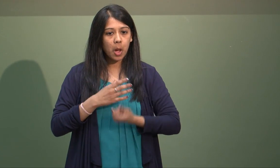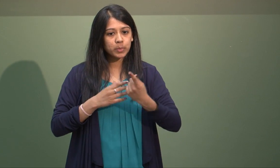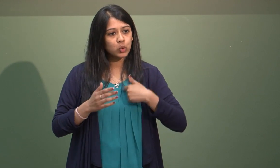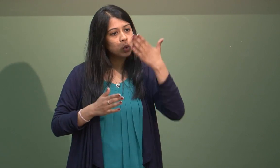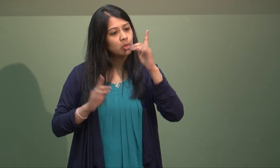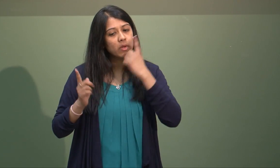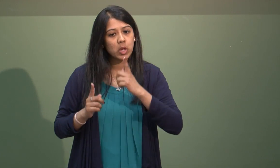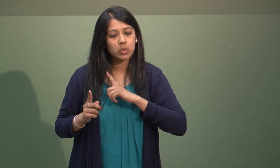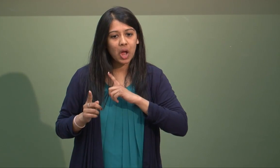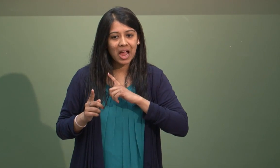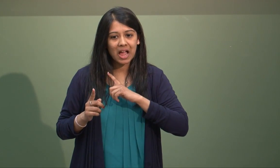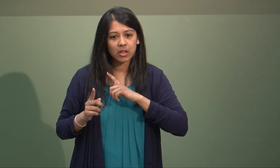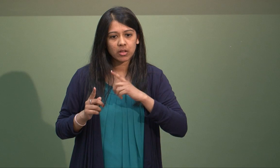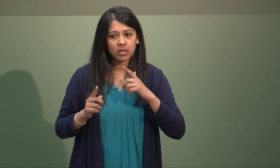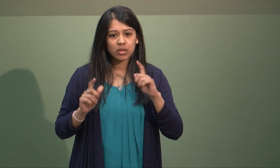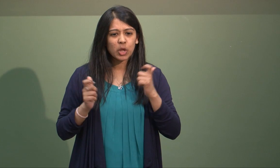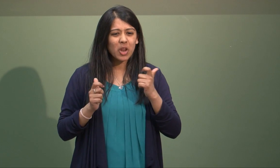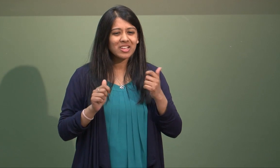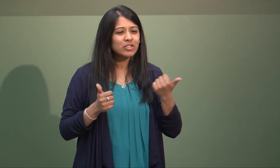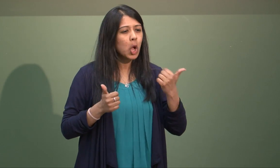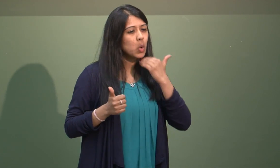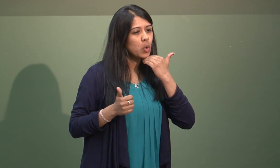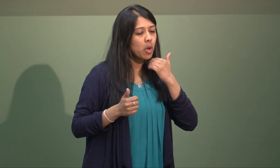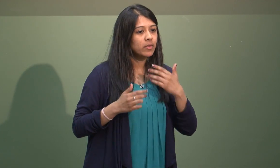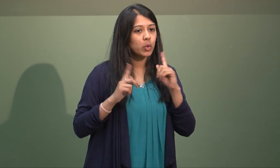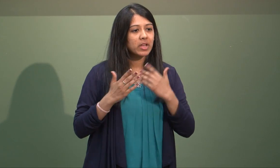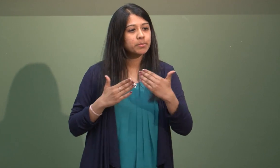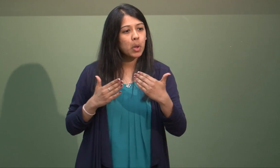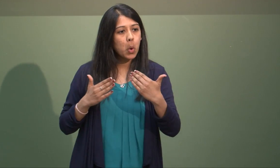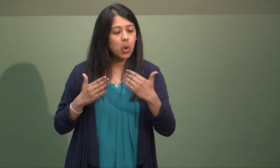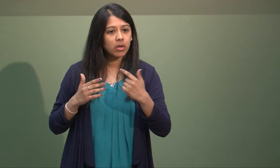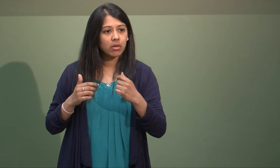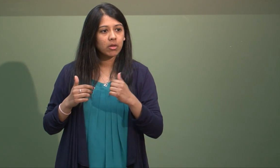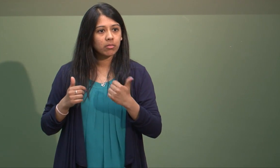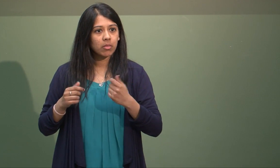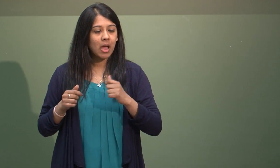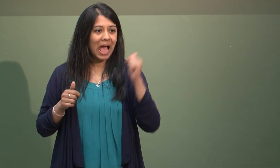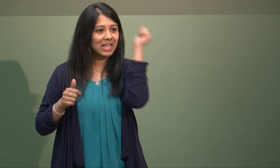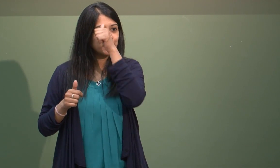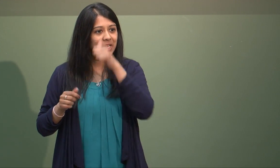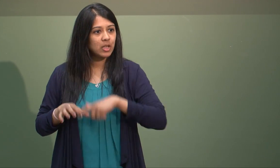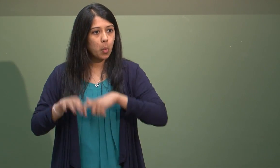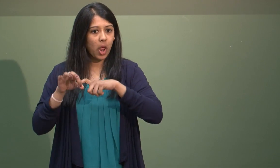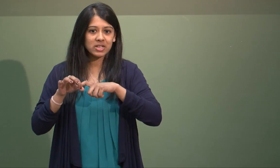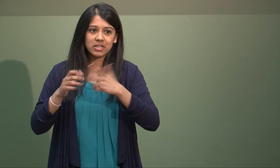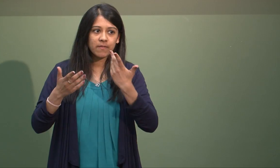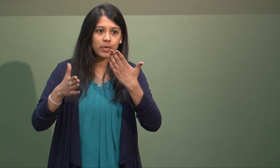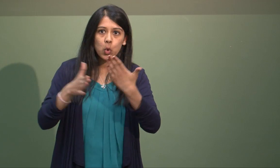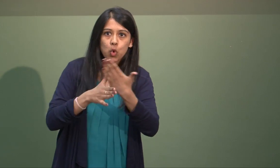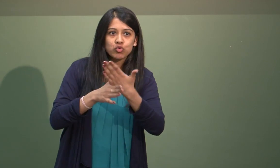And also it's been a great opportunity for me to go to university as well because I think college wasn't really enough. University is more of an